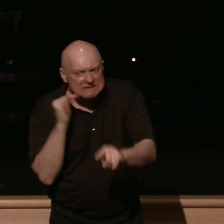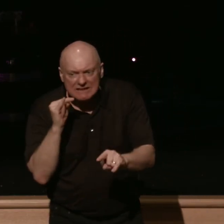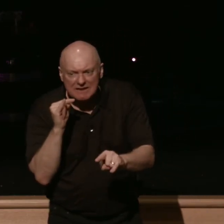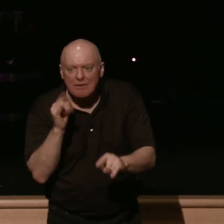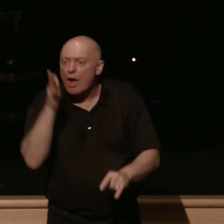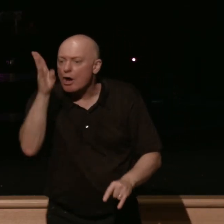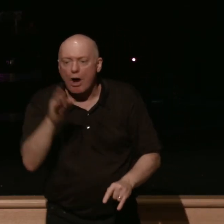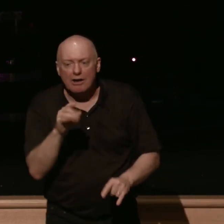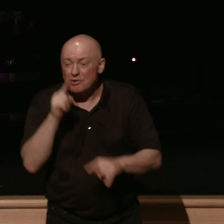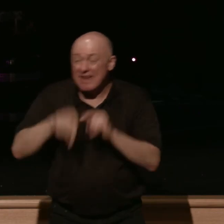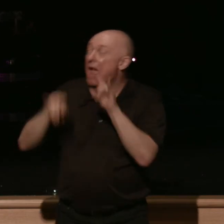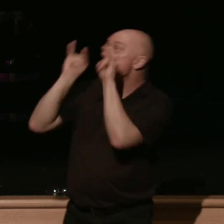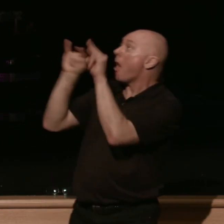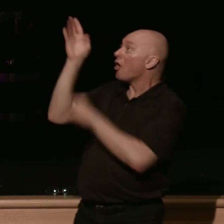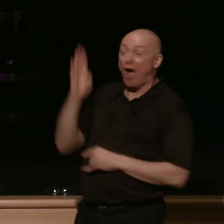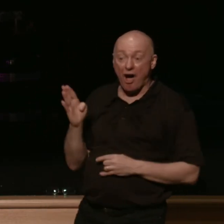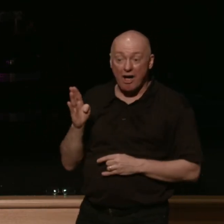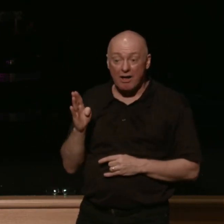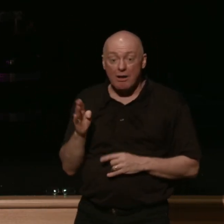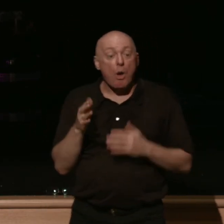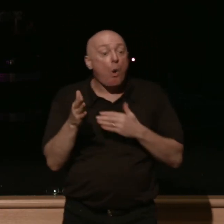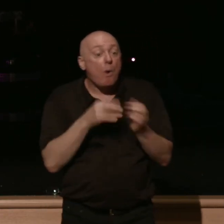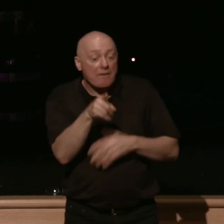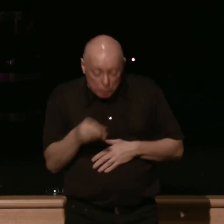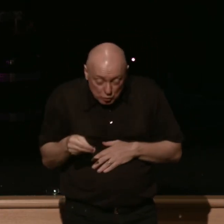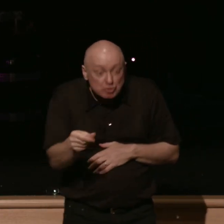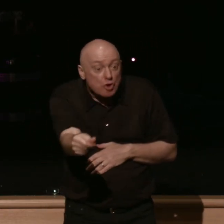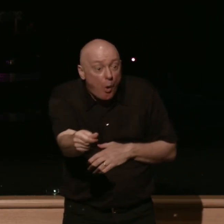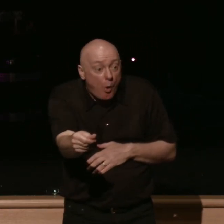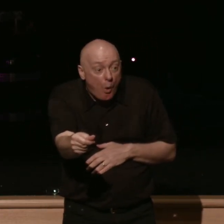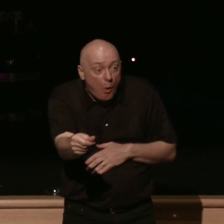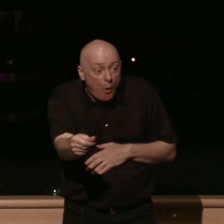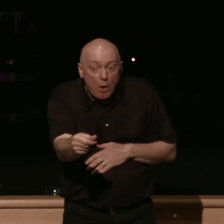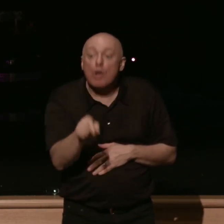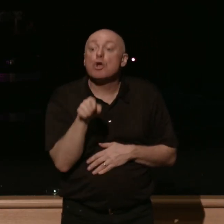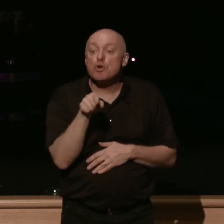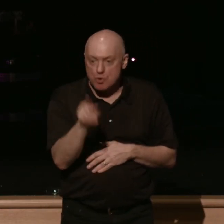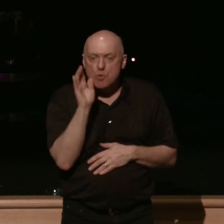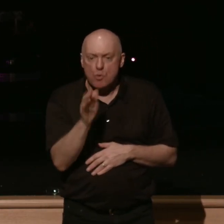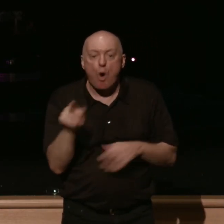is not mocked for whatever one sows that will he also reap